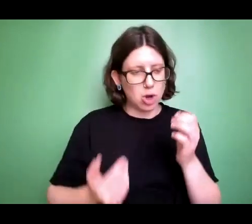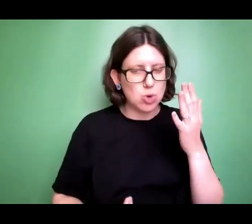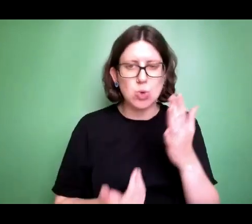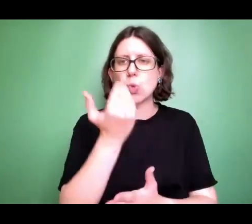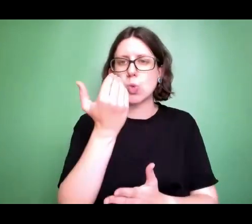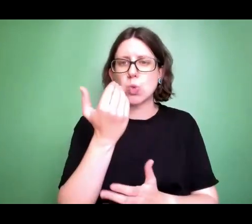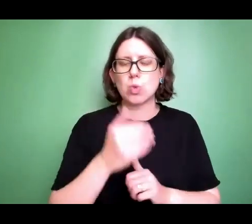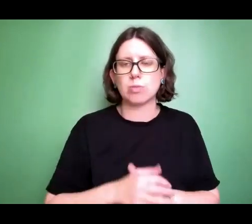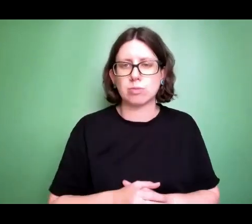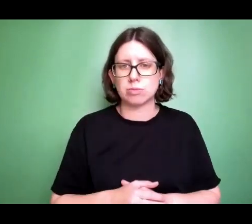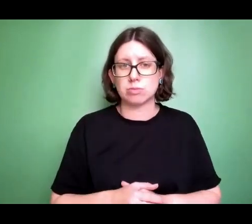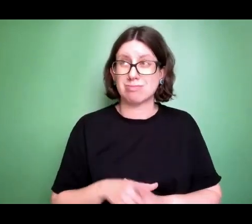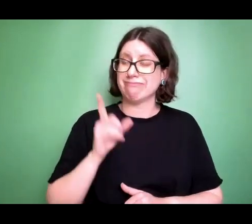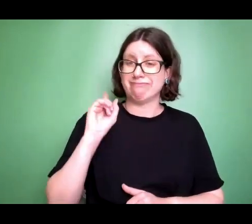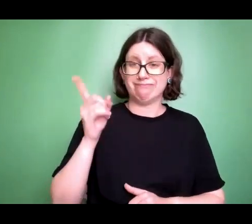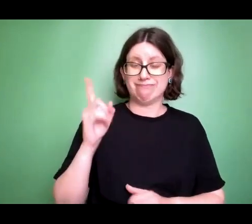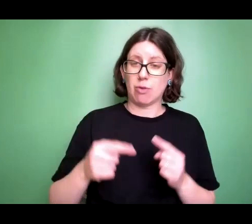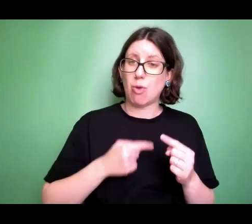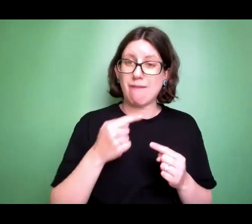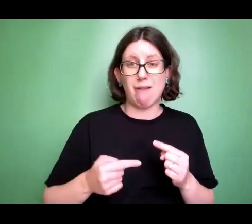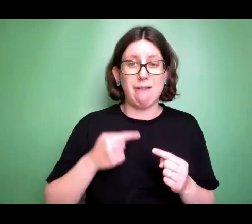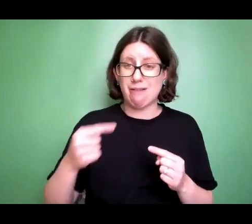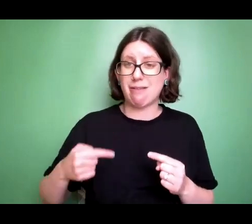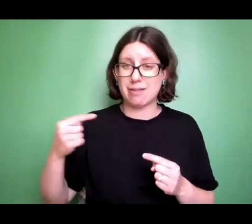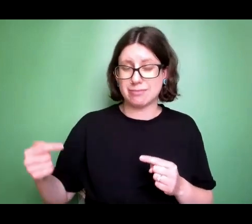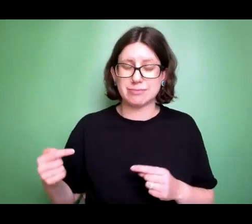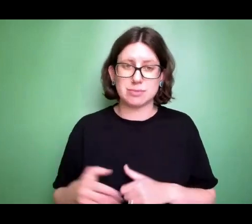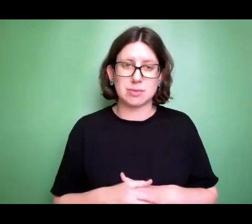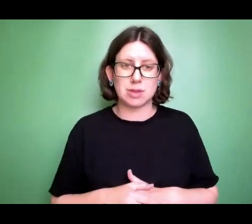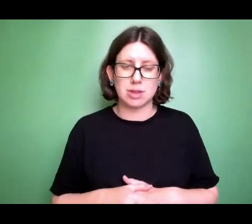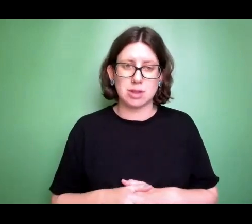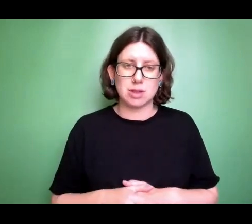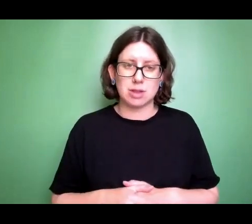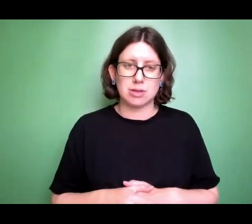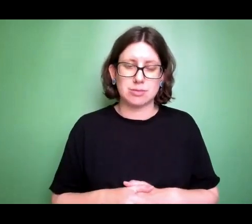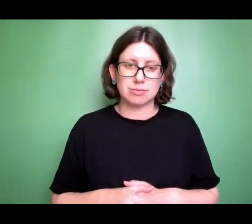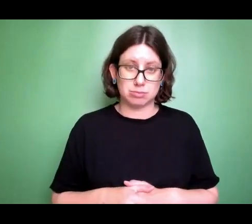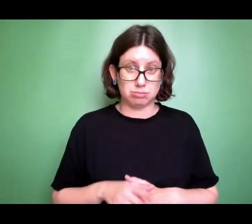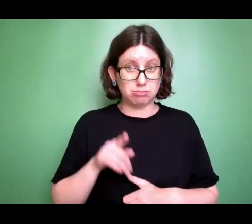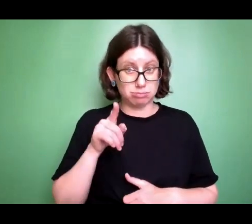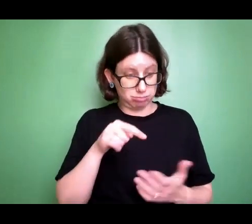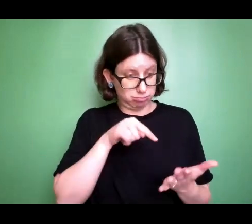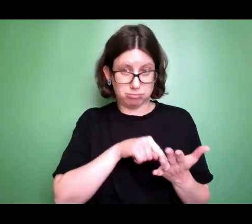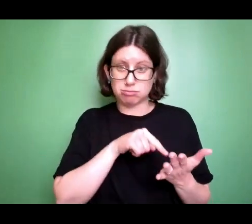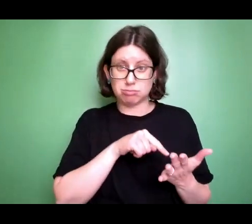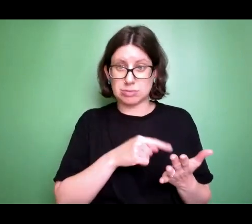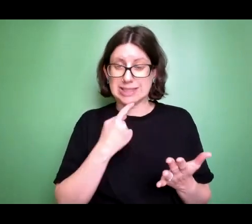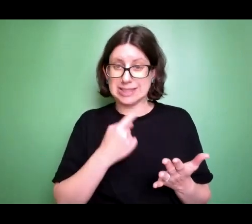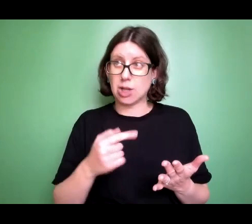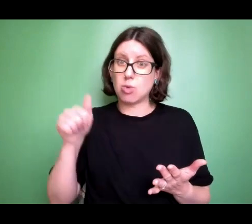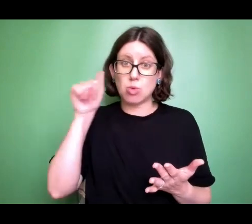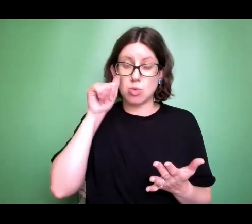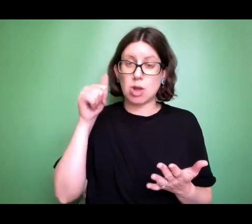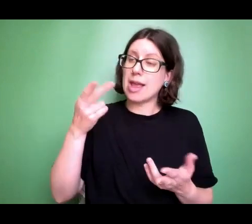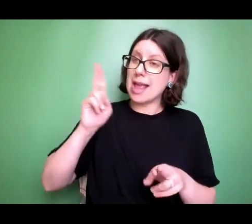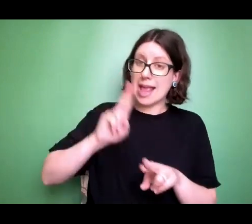This is an eternity that's waiting for us. And what the apostle says is, you can be certain of that eternity with heaven, if